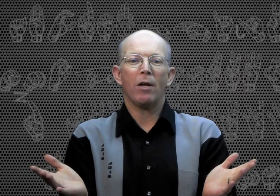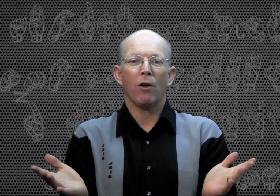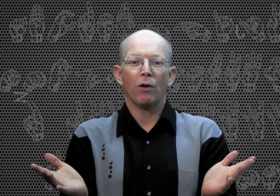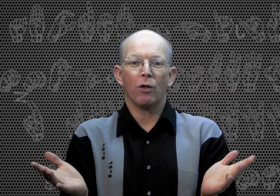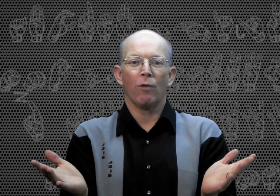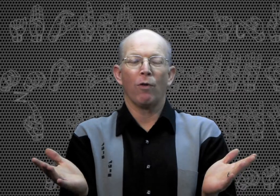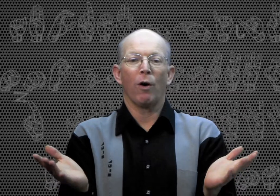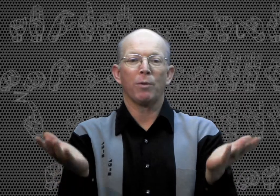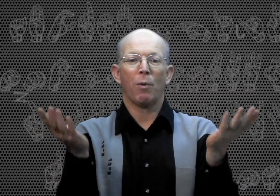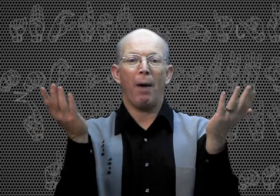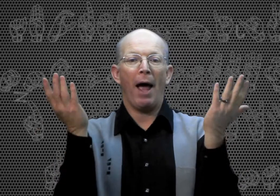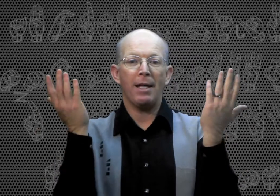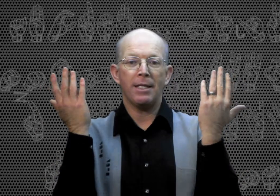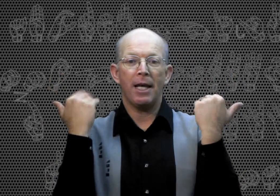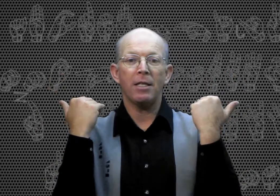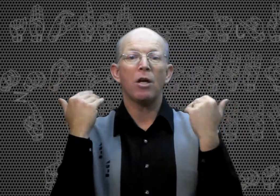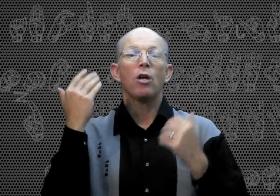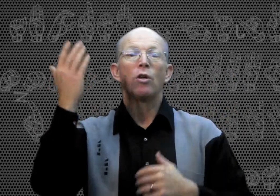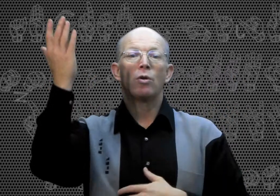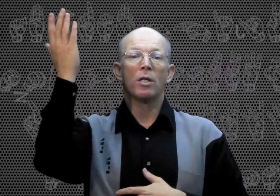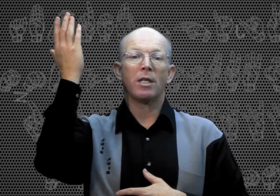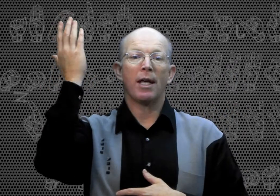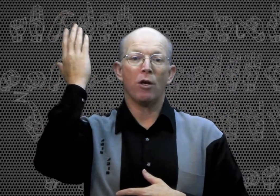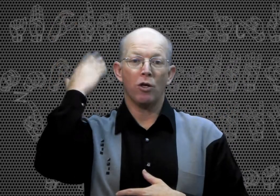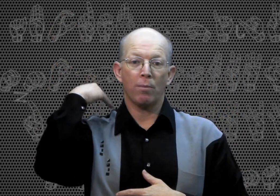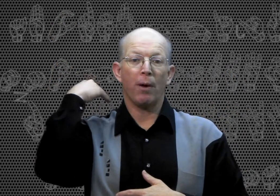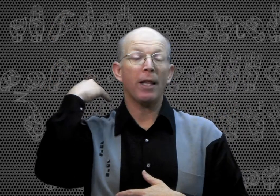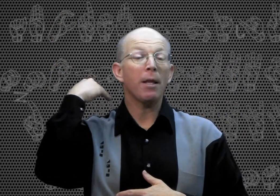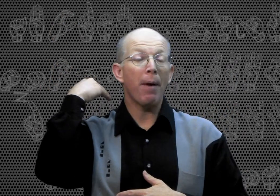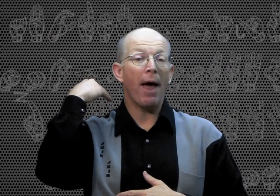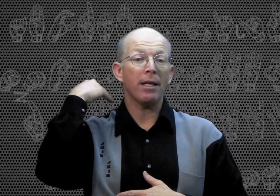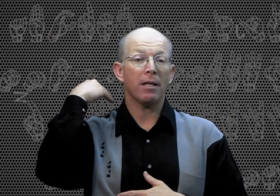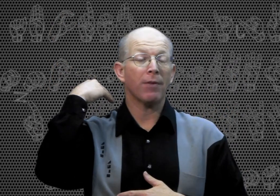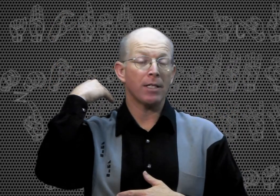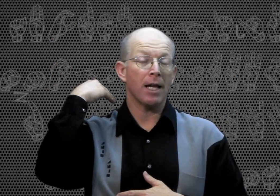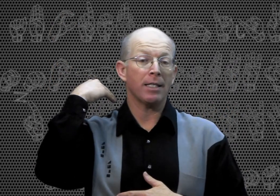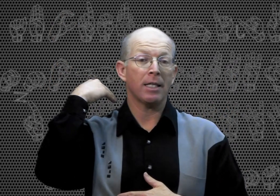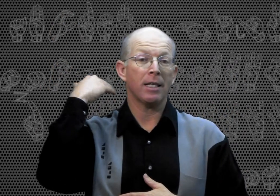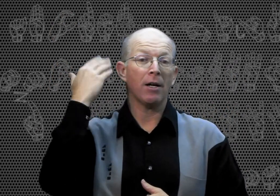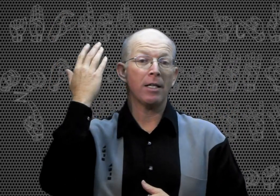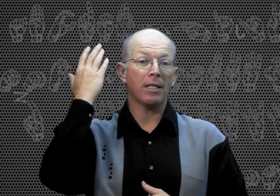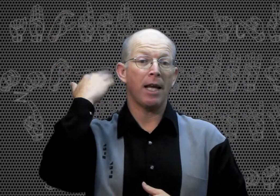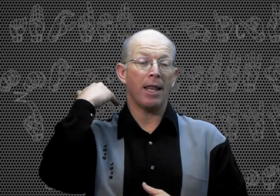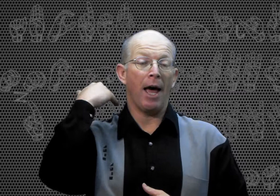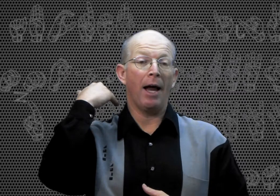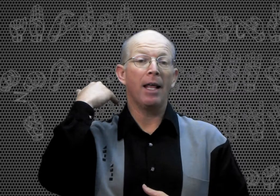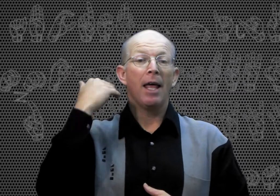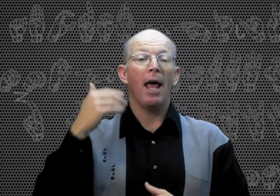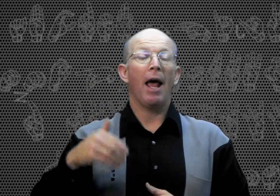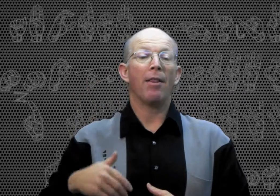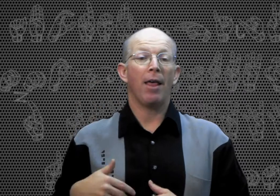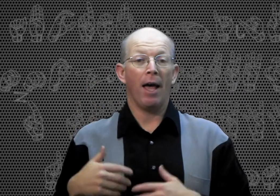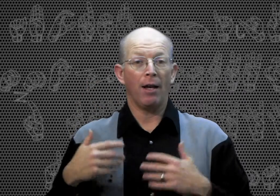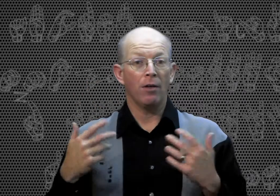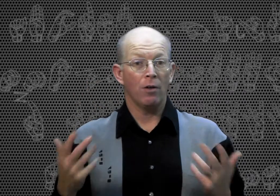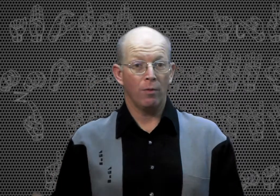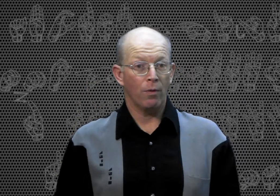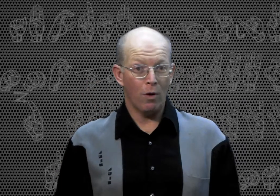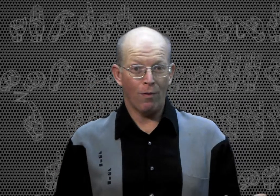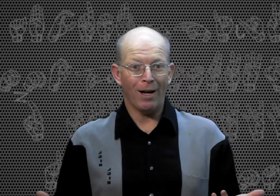your verbs. So past tense, you just put it in the past if it's necessary to say that. And then you've